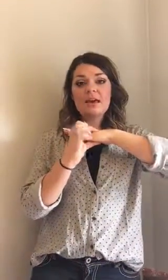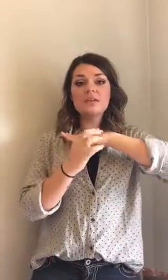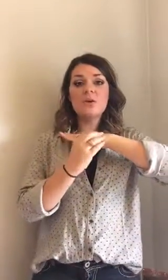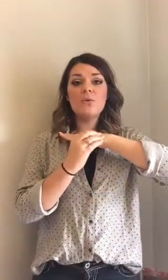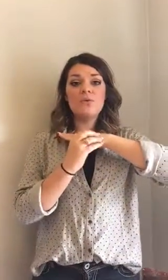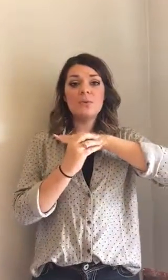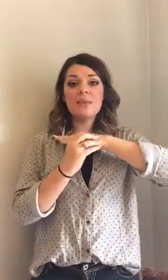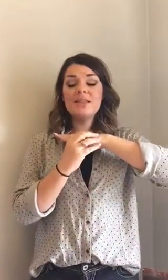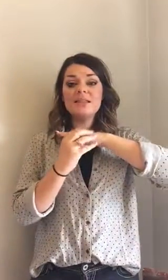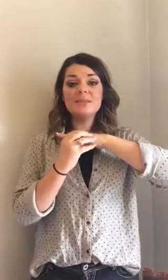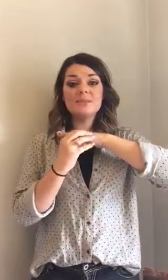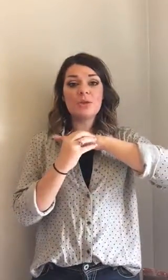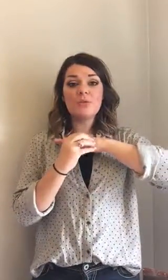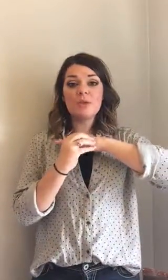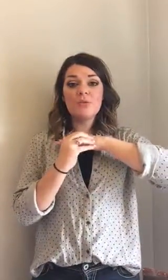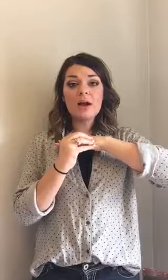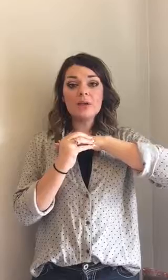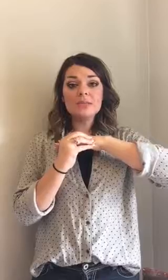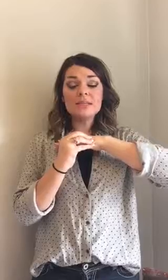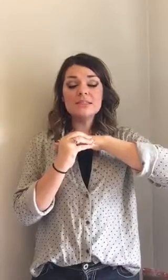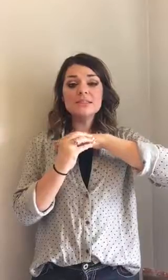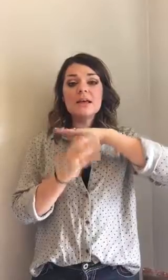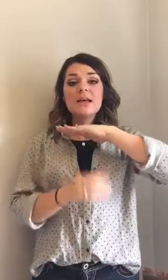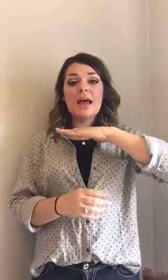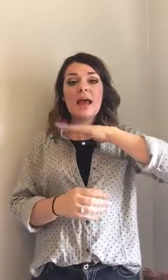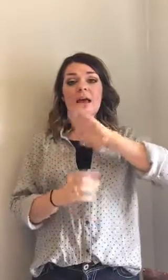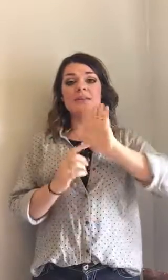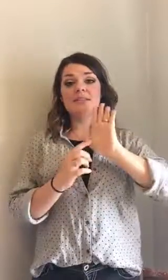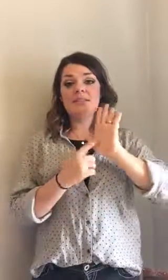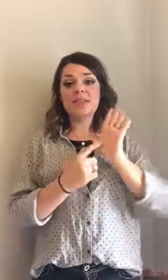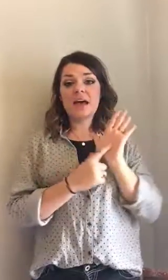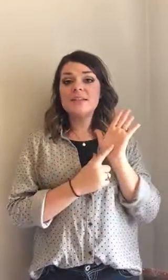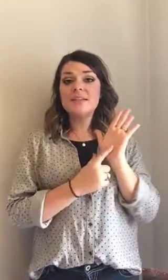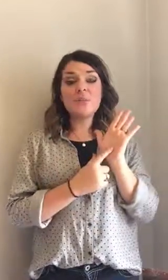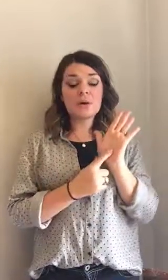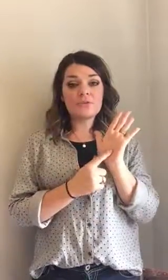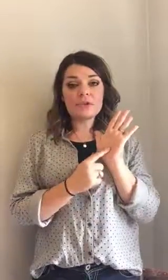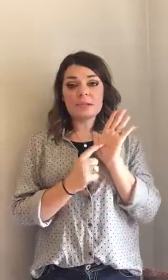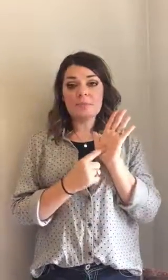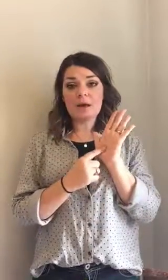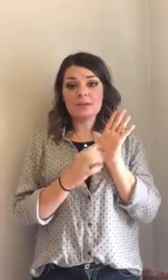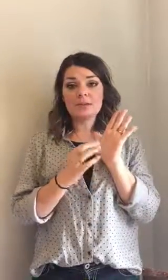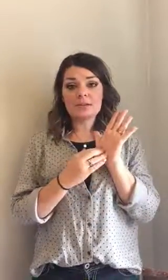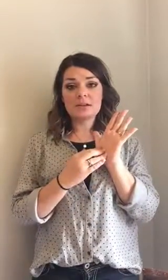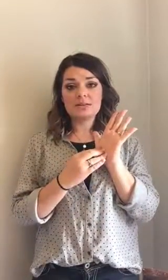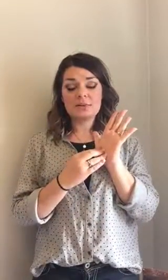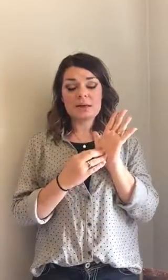so for me this is about three to four ounces and that is the perfect amount for me.